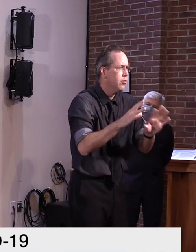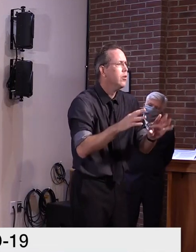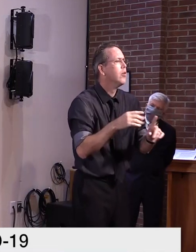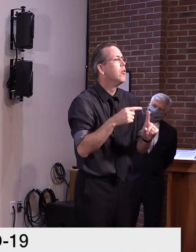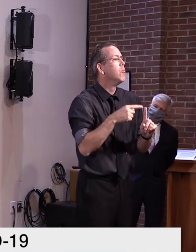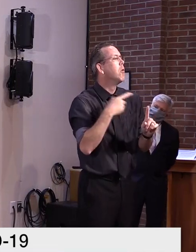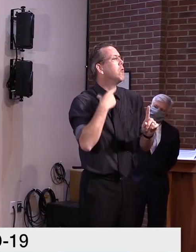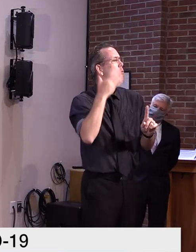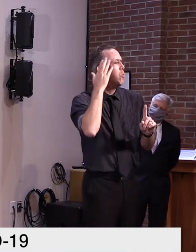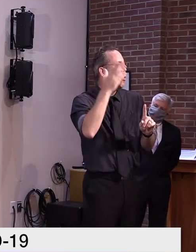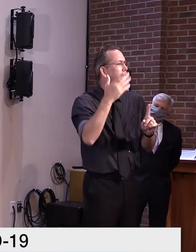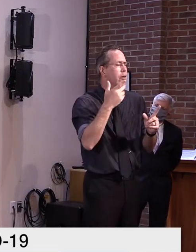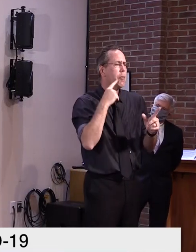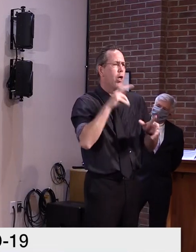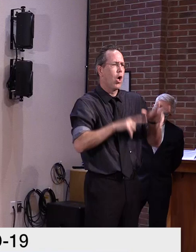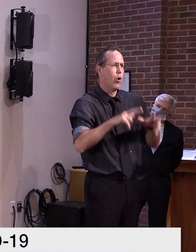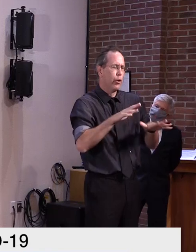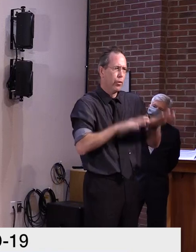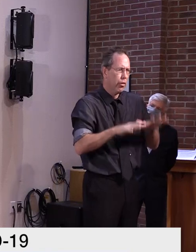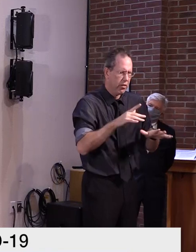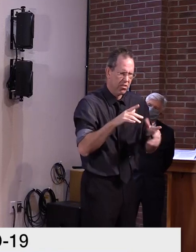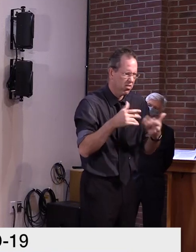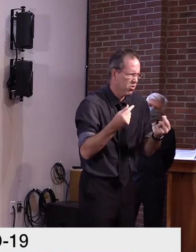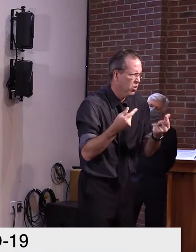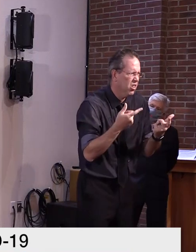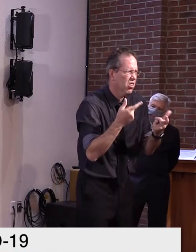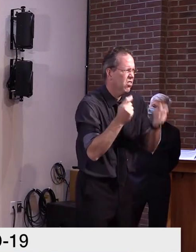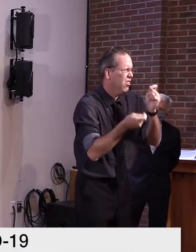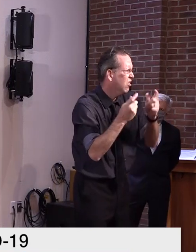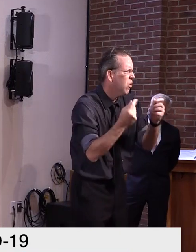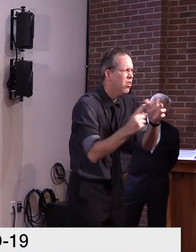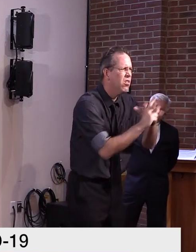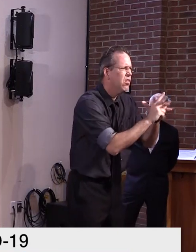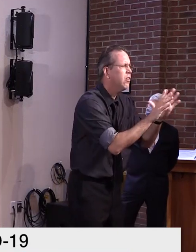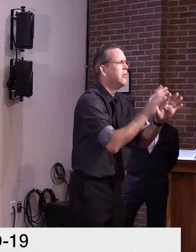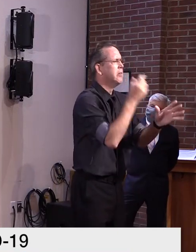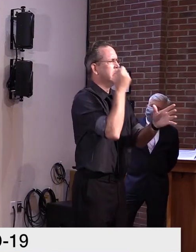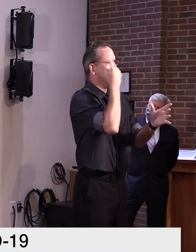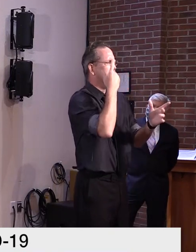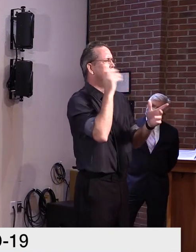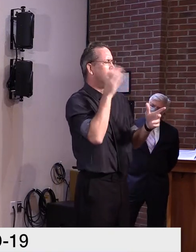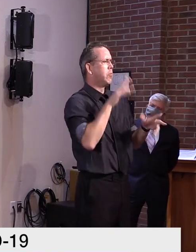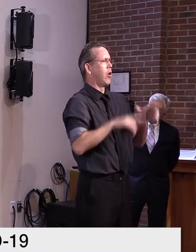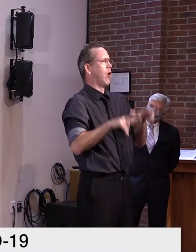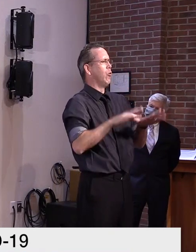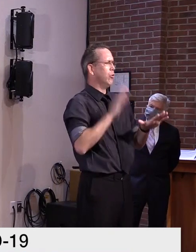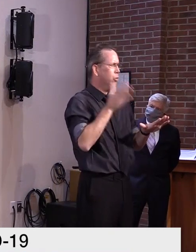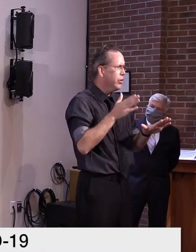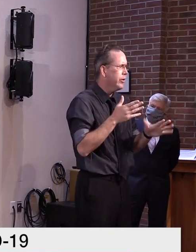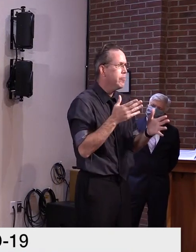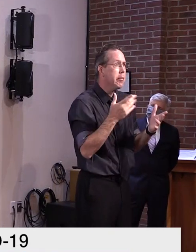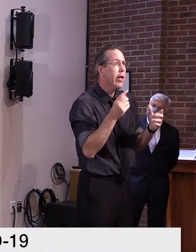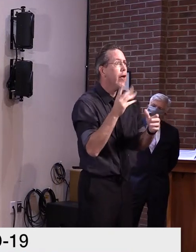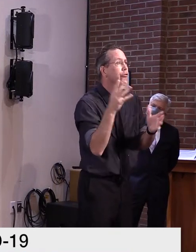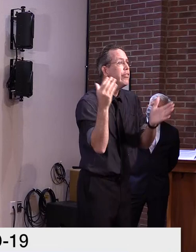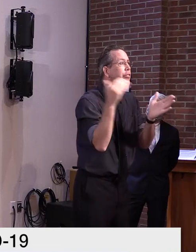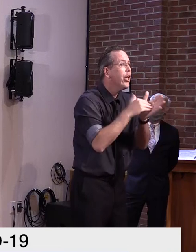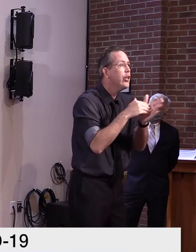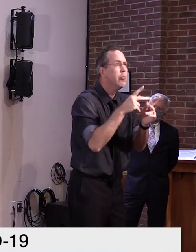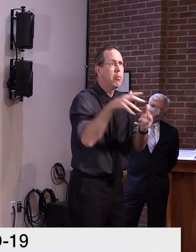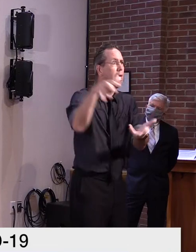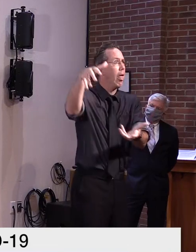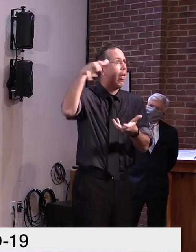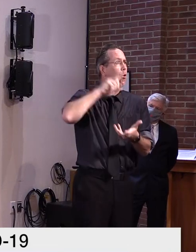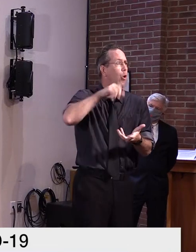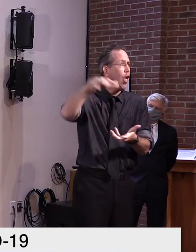strategy. We may not get hundreds of thousands of doses of vaccine on a given day. We may get